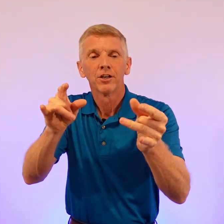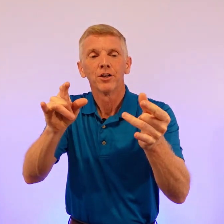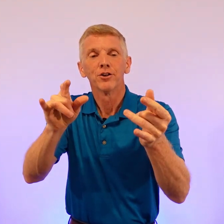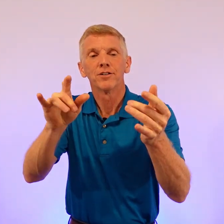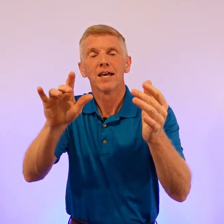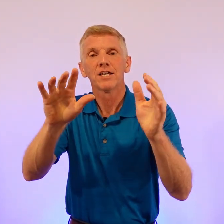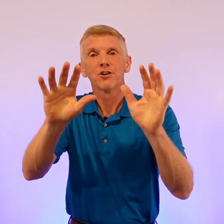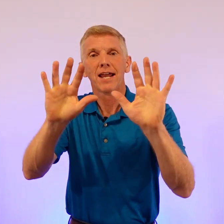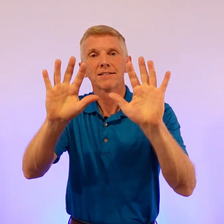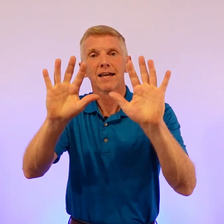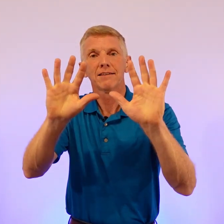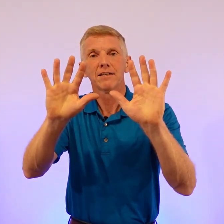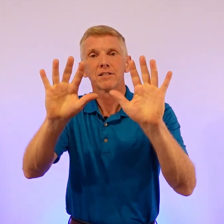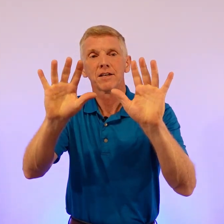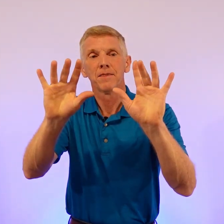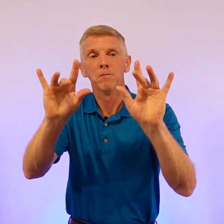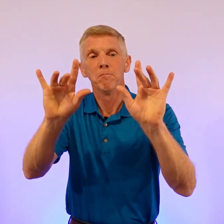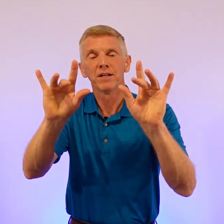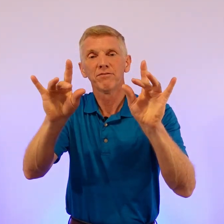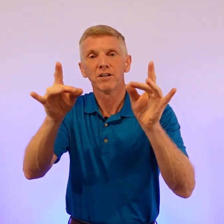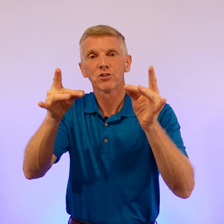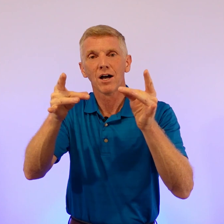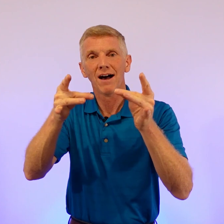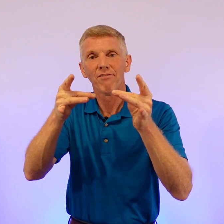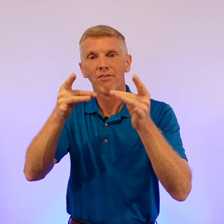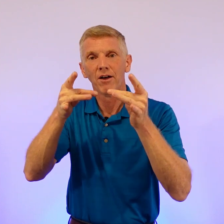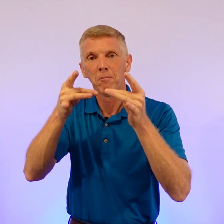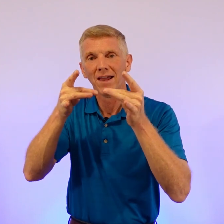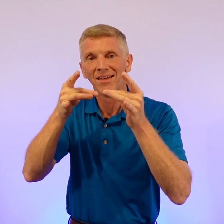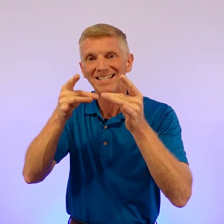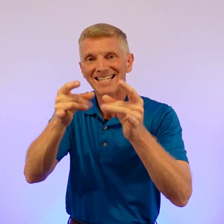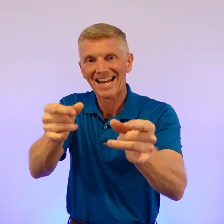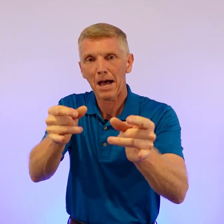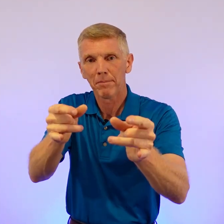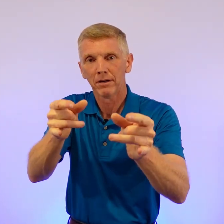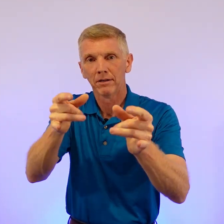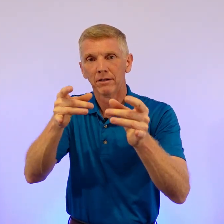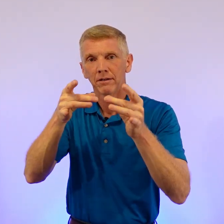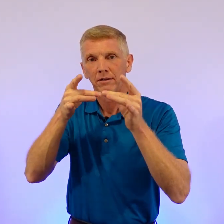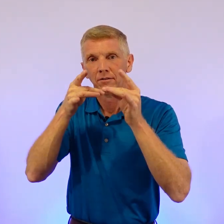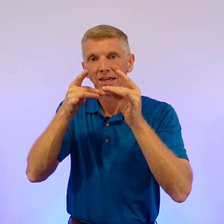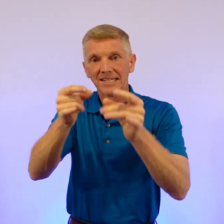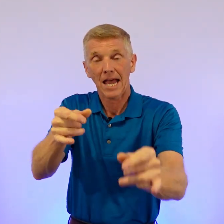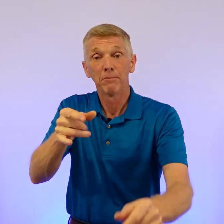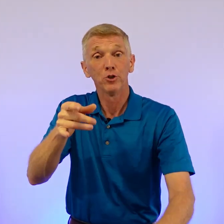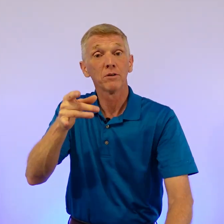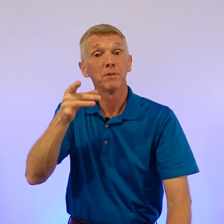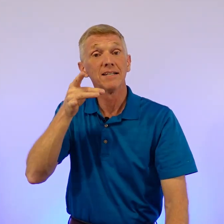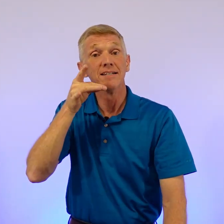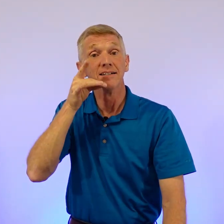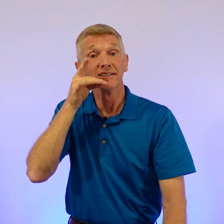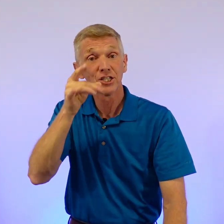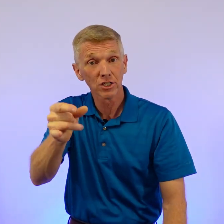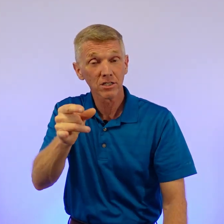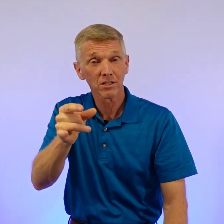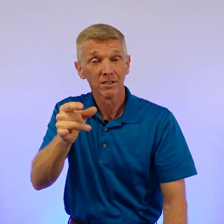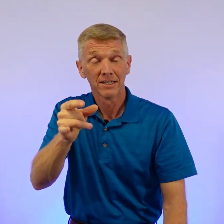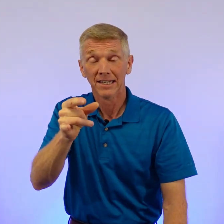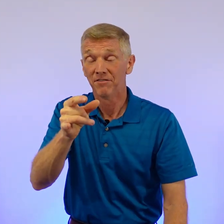You're taking your hands like this, the middle fingers off the thumb, and they snap. They snap. You can be delicious. If